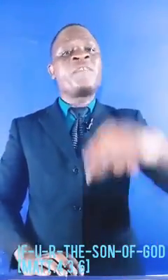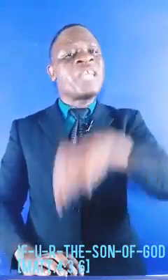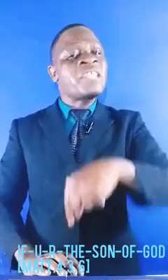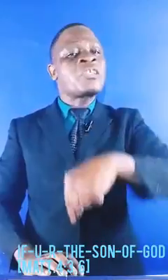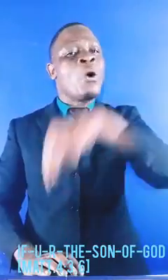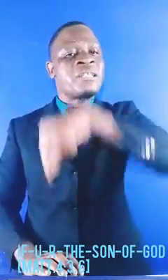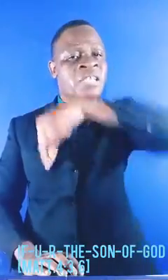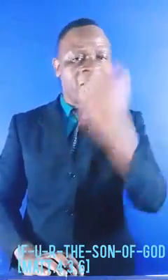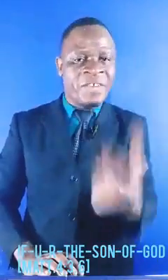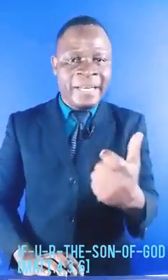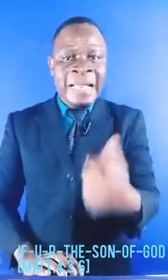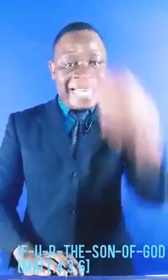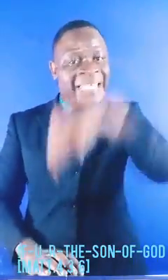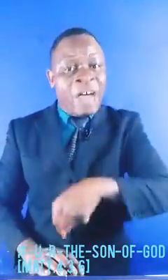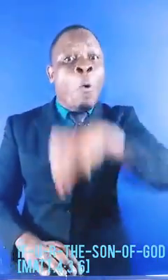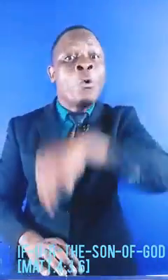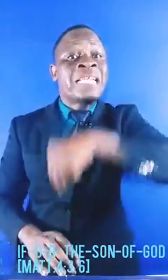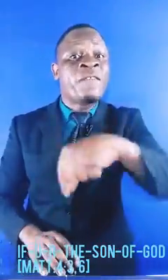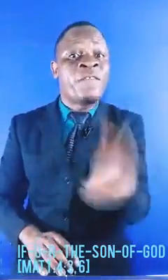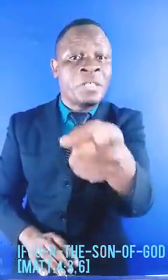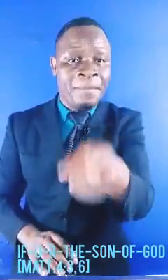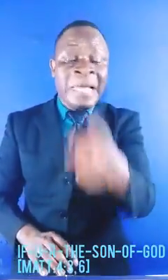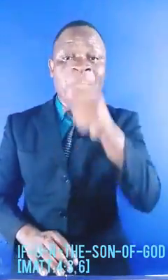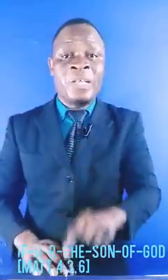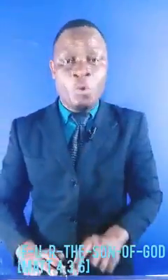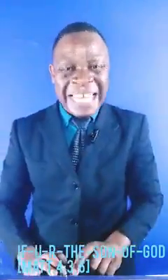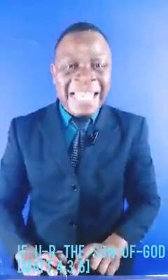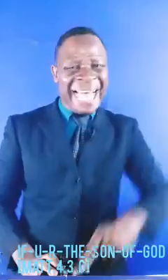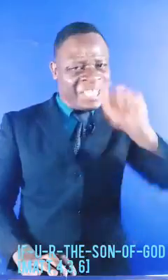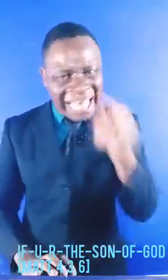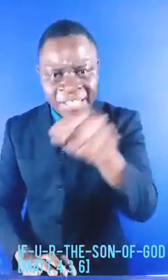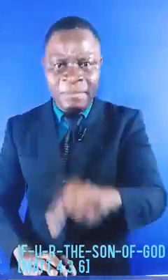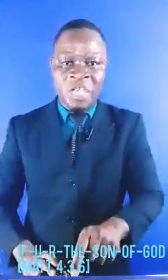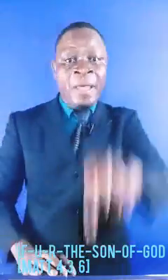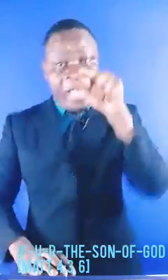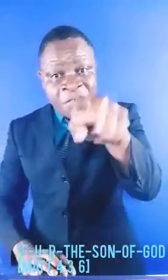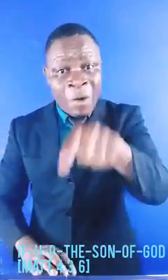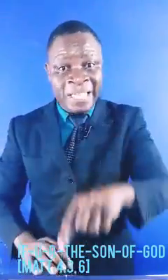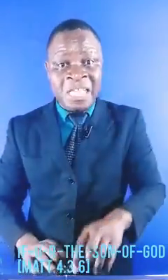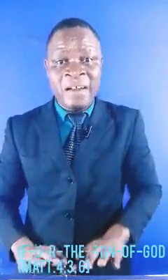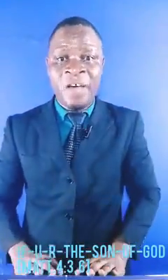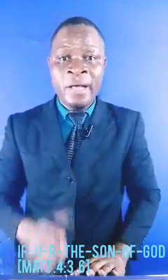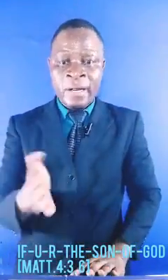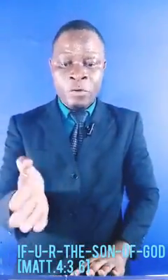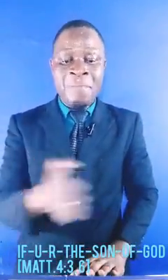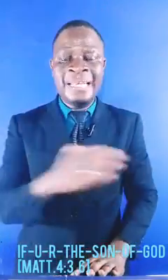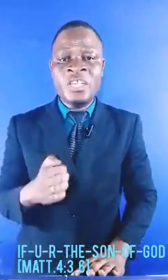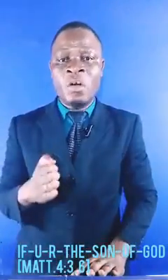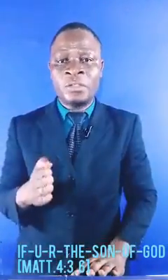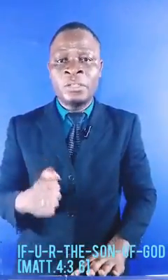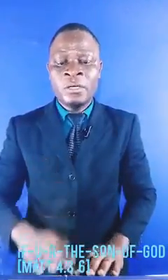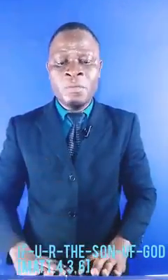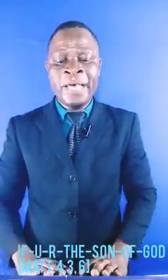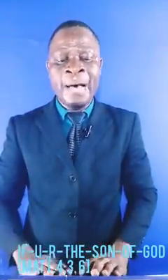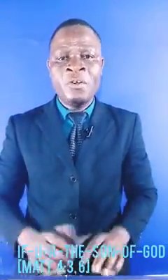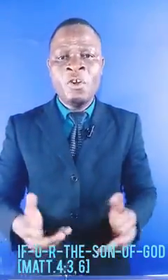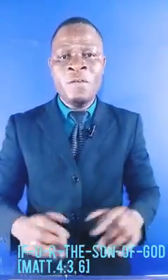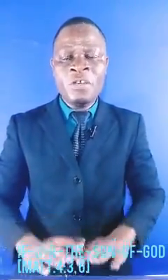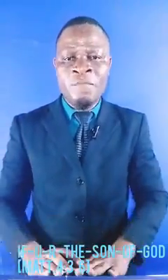if Jesus wasn't the son of God, the devil wouldn't have followed him, into the wilderness, and challenged him to say, If you are the son of God, command these stones, to become loaves of